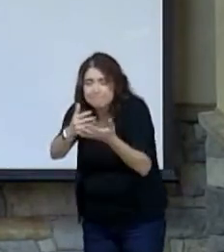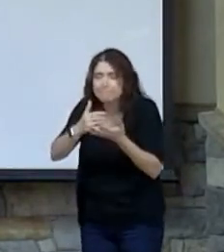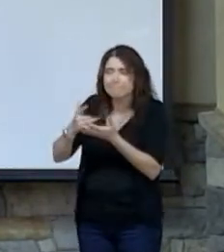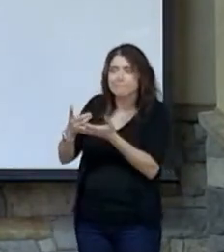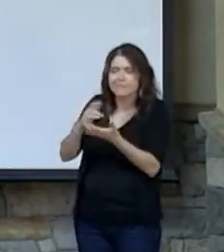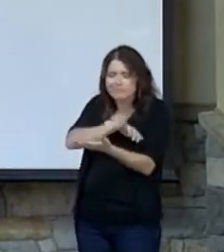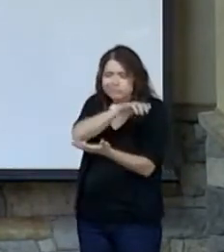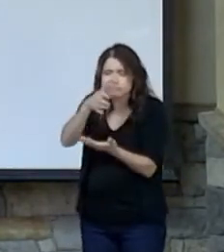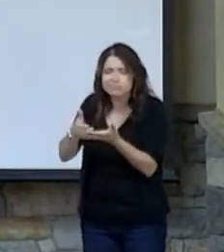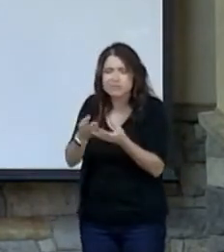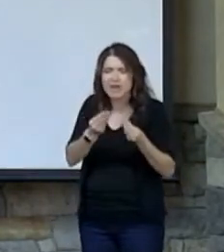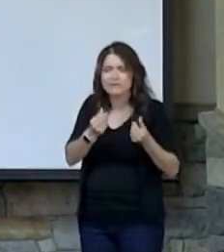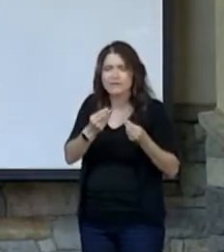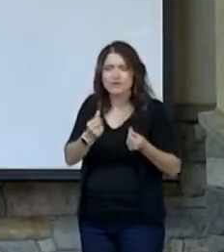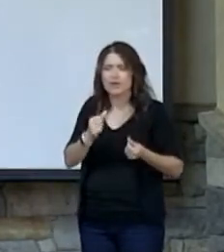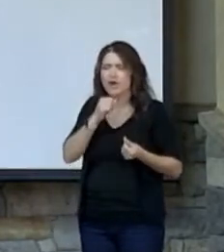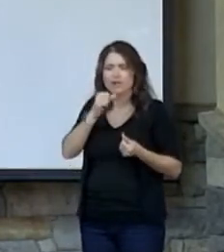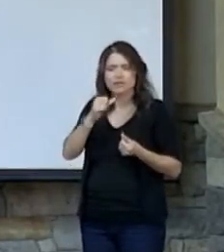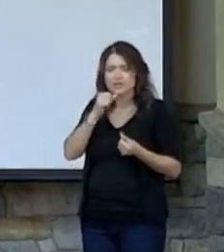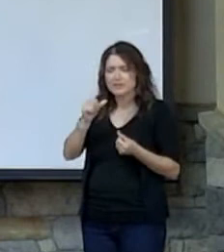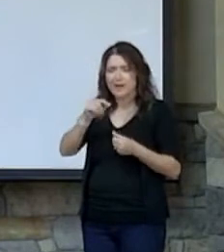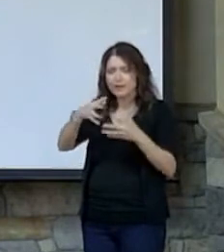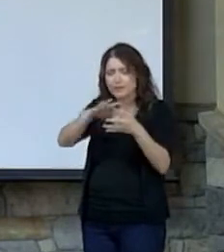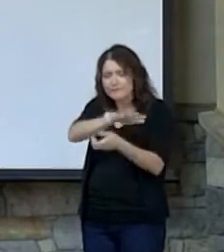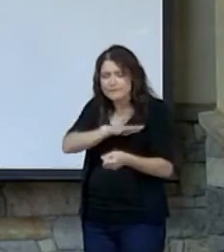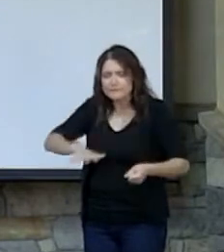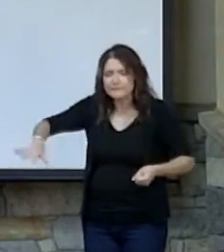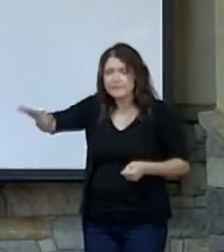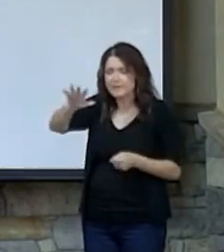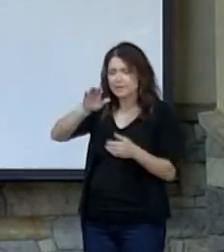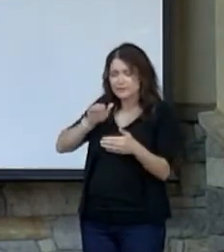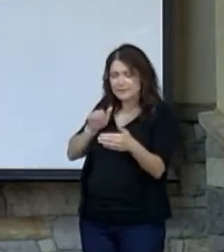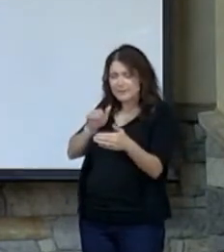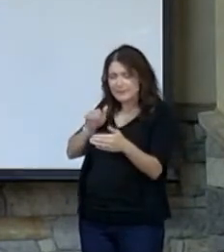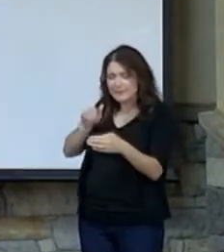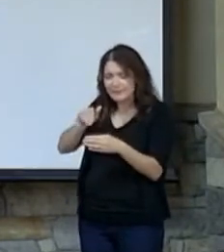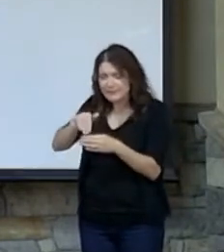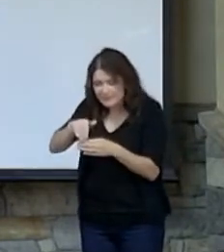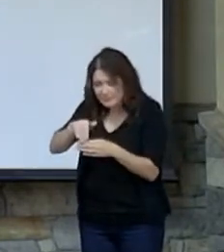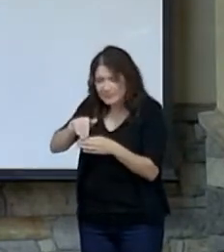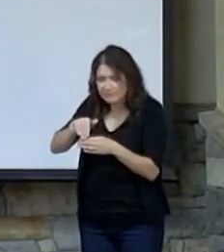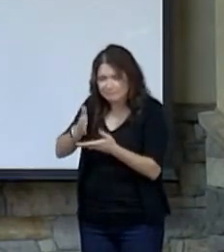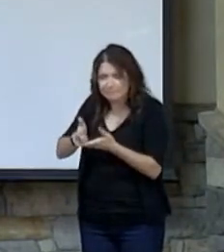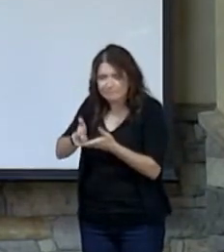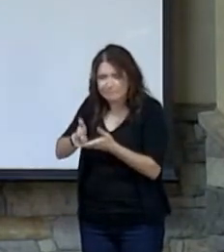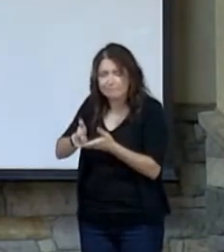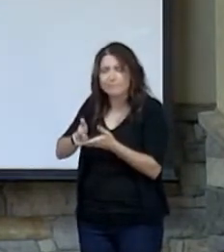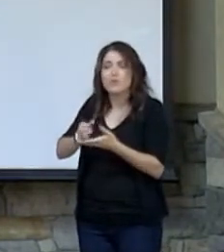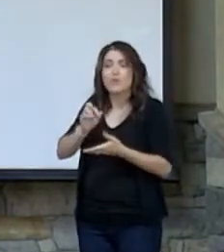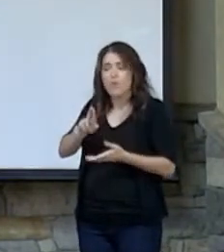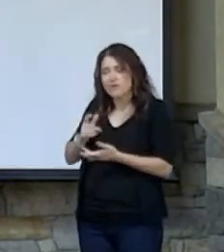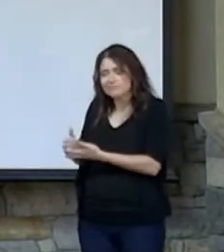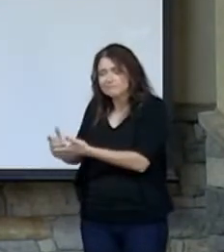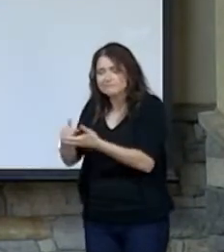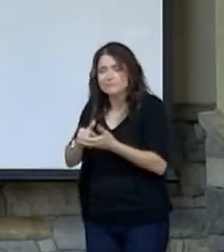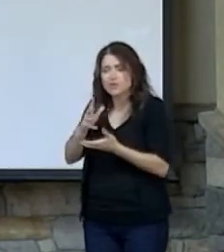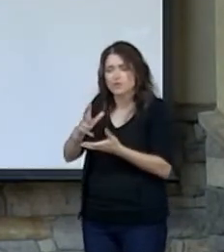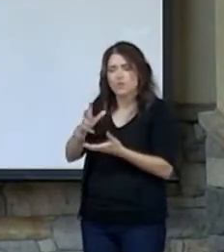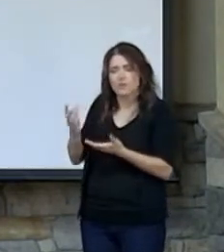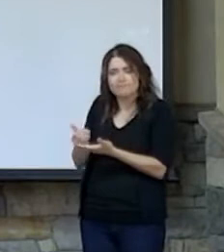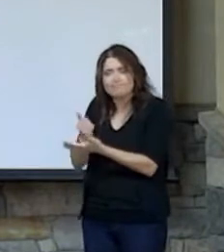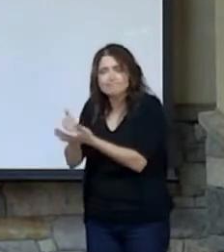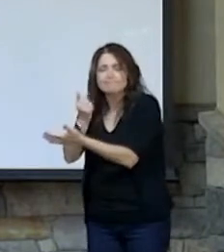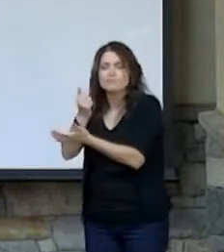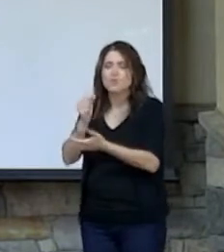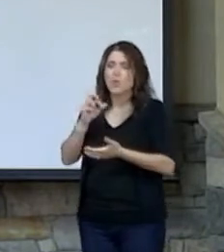reap your field right up to its edge, neither shall you gather the gleanings after your harvest, and you shall not strip your